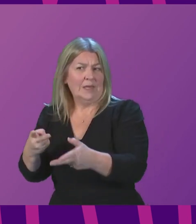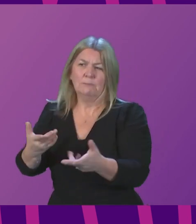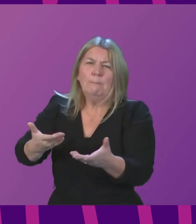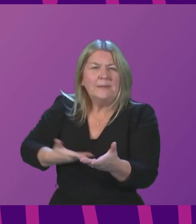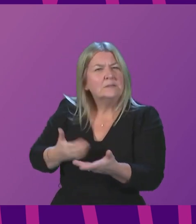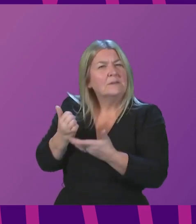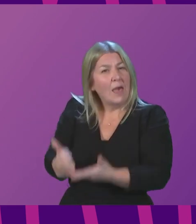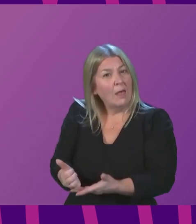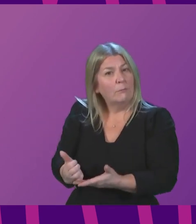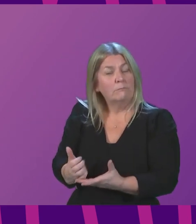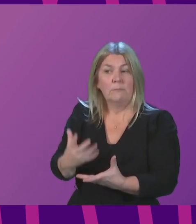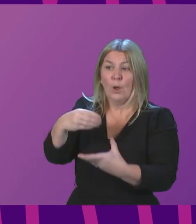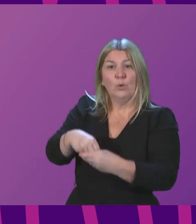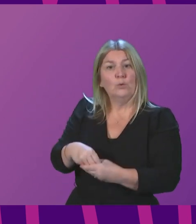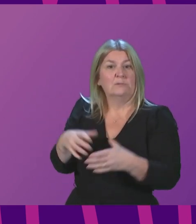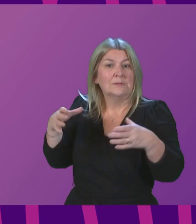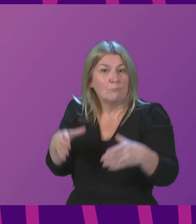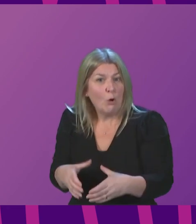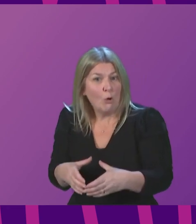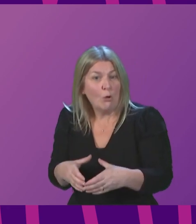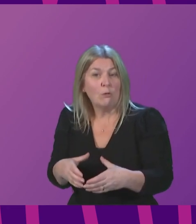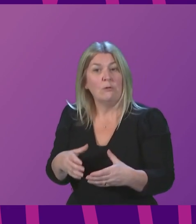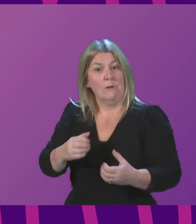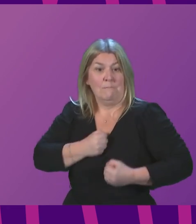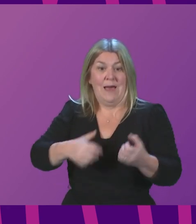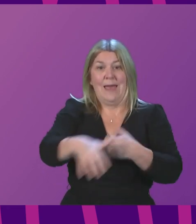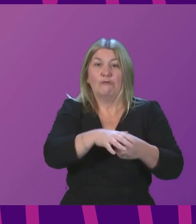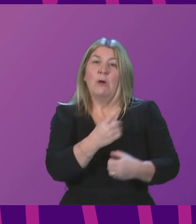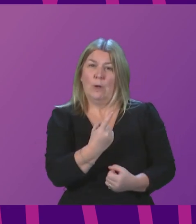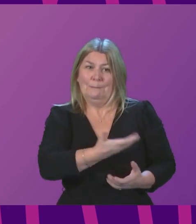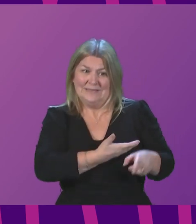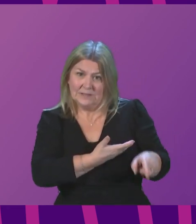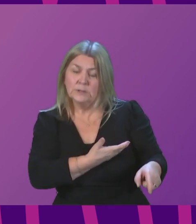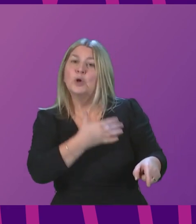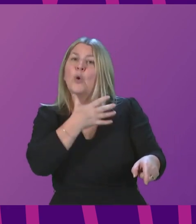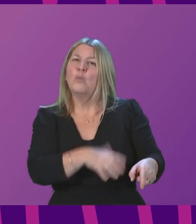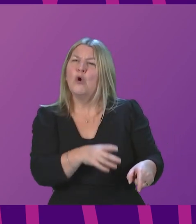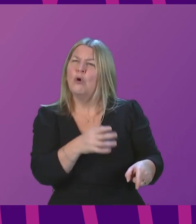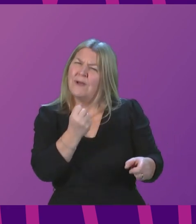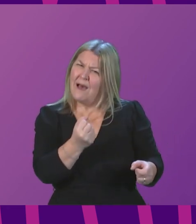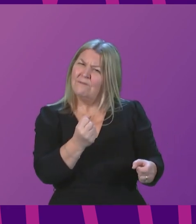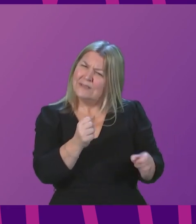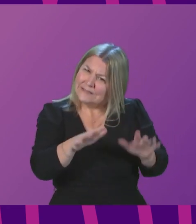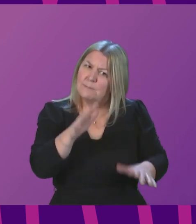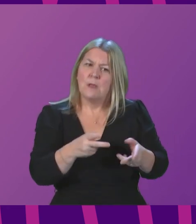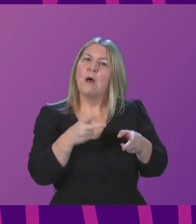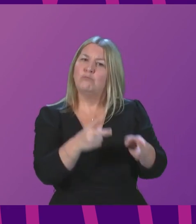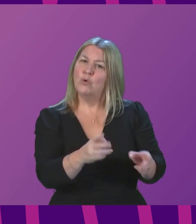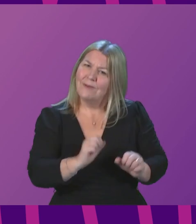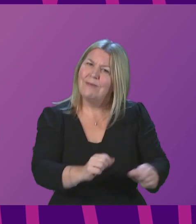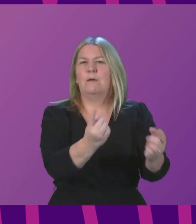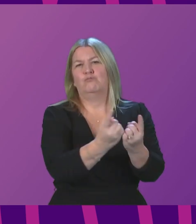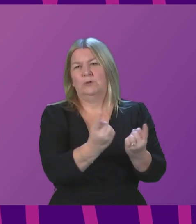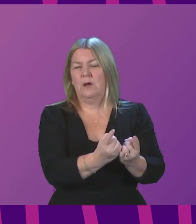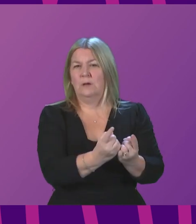including small businesses such as Inverico and my constituency, that want to adopt a circular approach to their products so that they remain